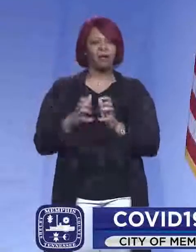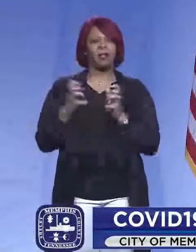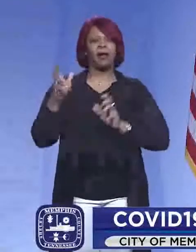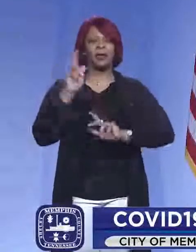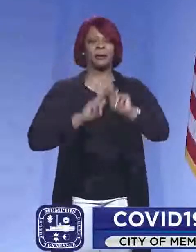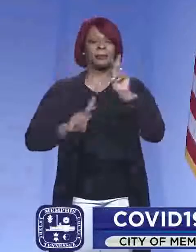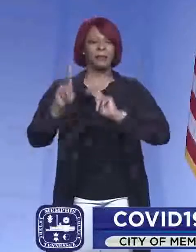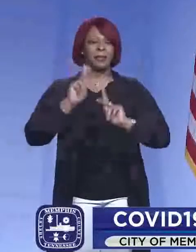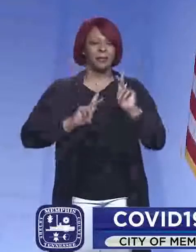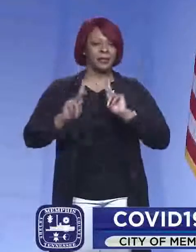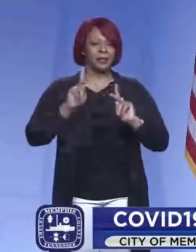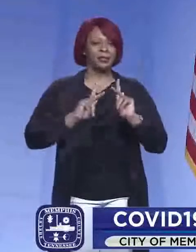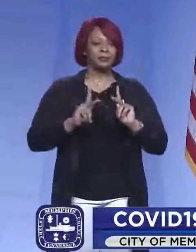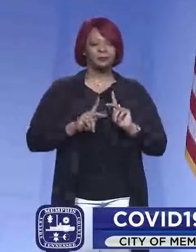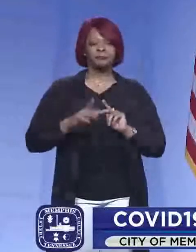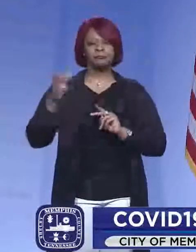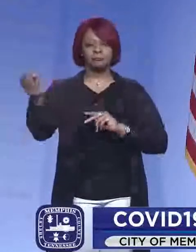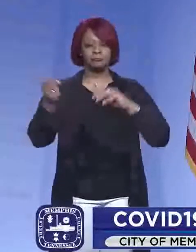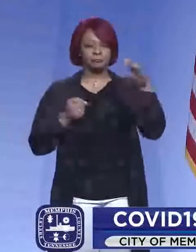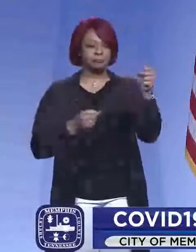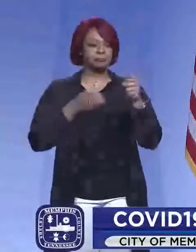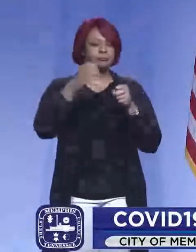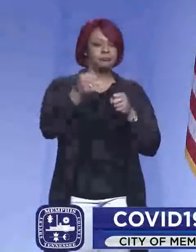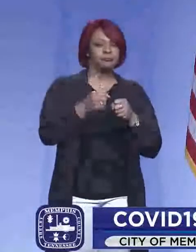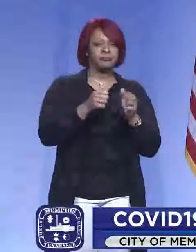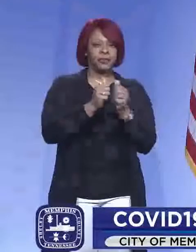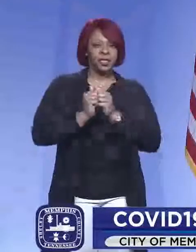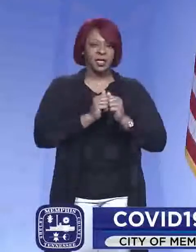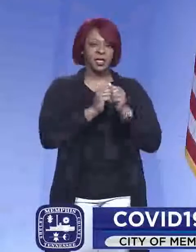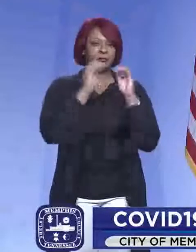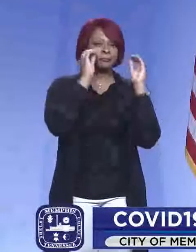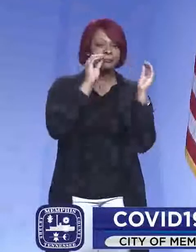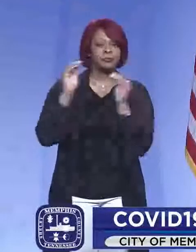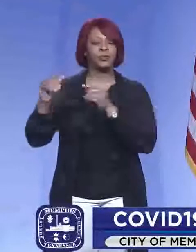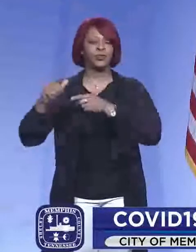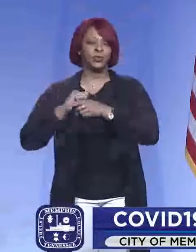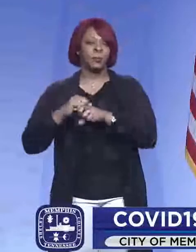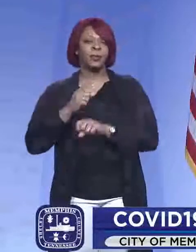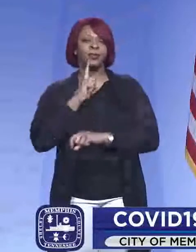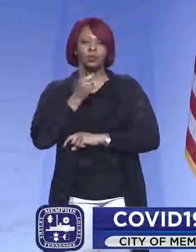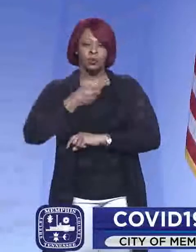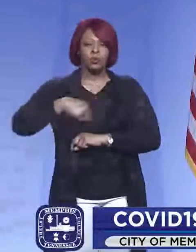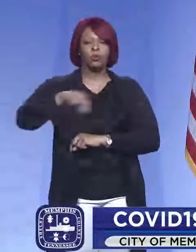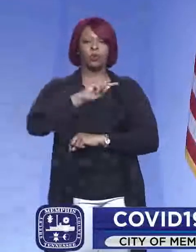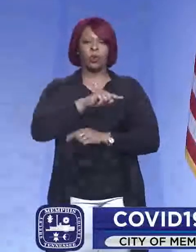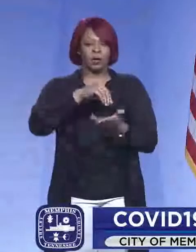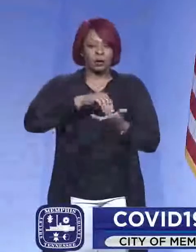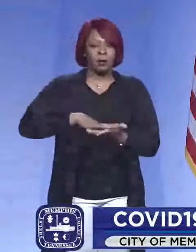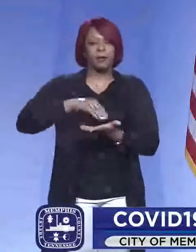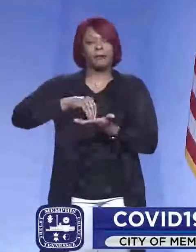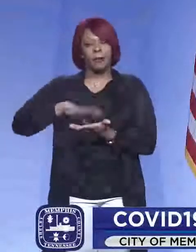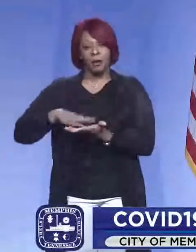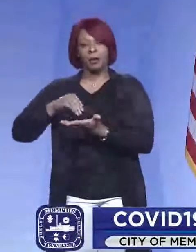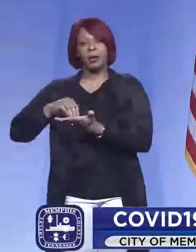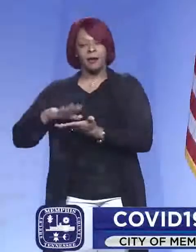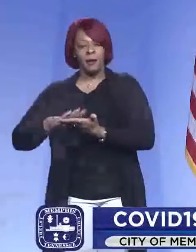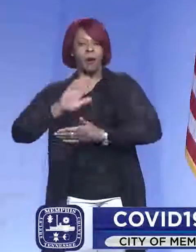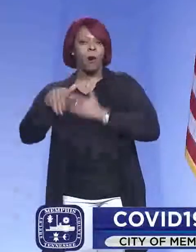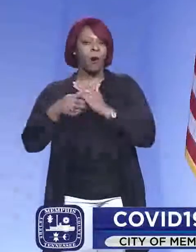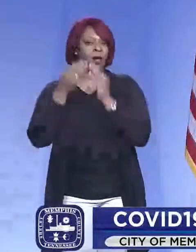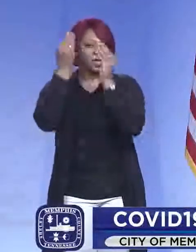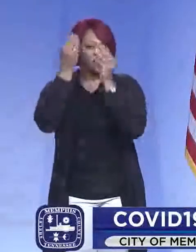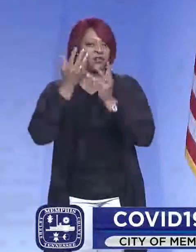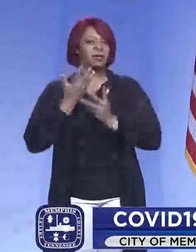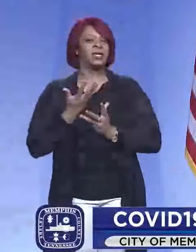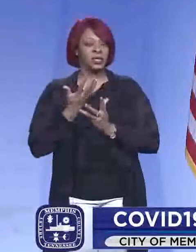people in putting those pieces in place, getting people trained, and making sure that we are documenting and getting all the information